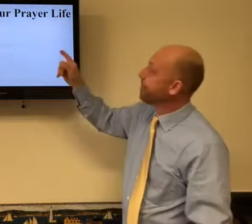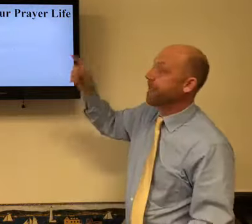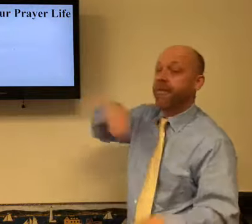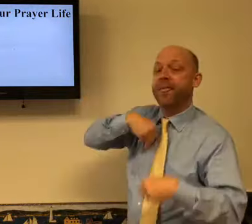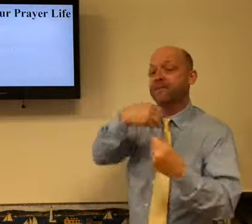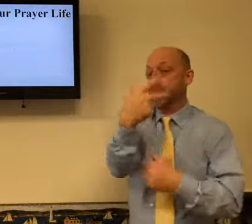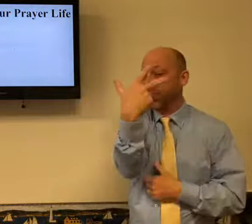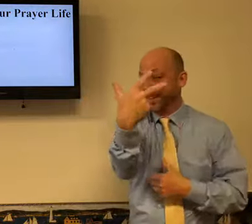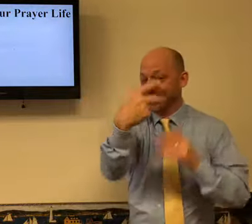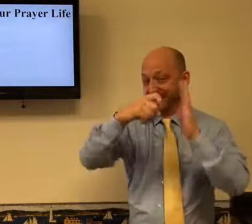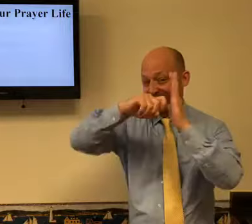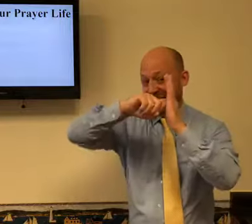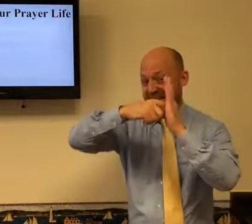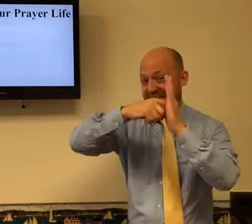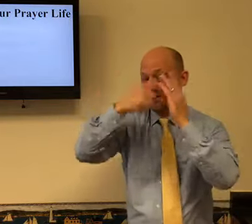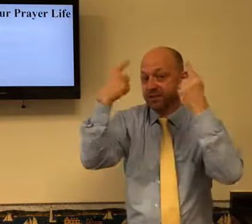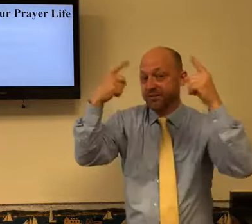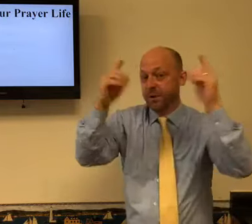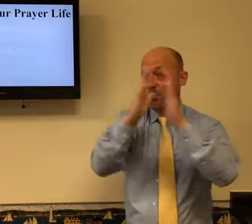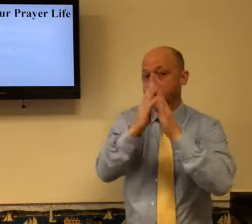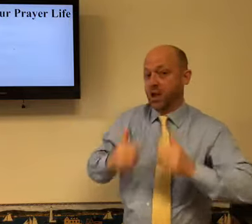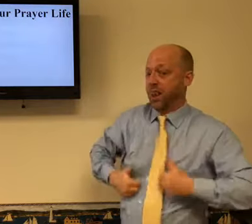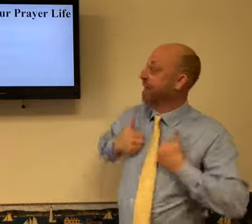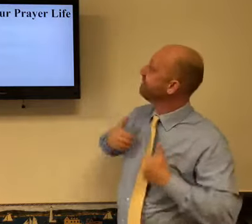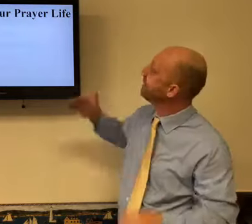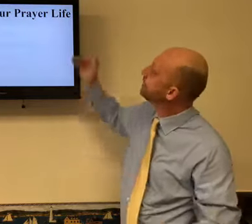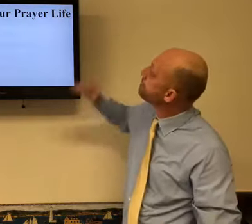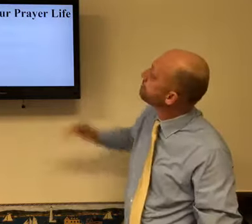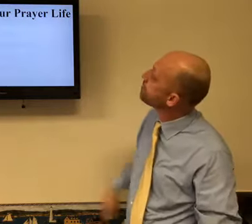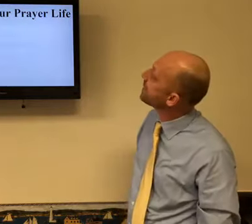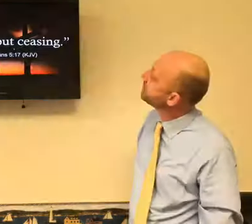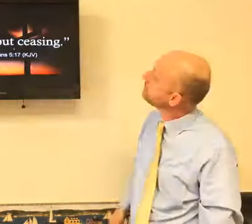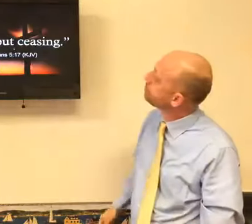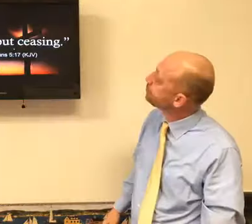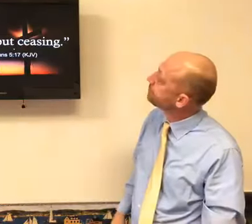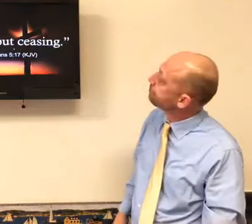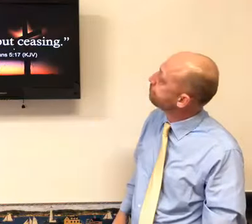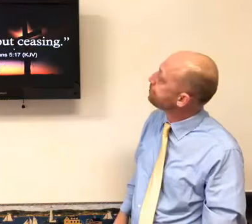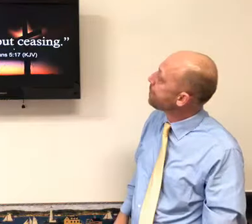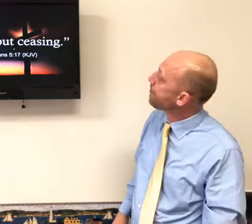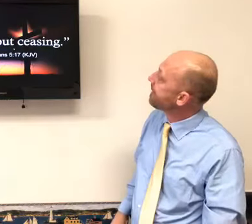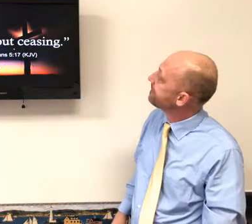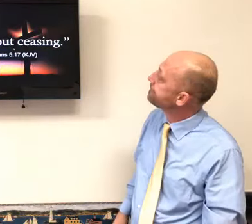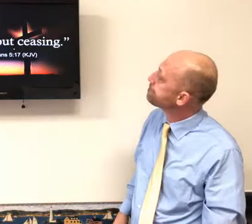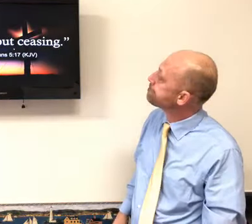That's all. And I want to give you three keys of a successful prayer life.